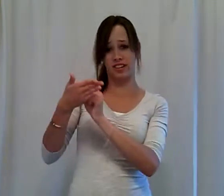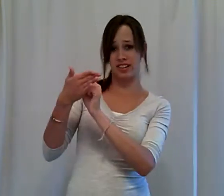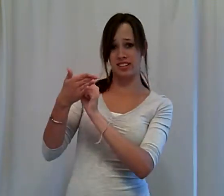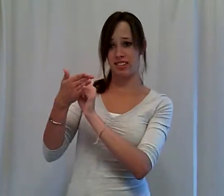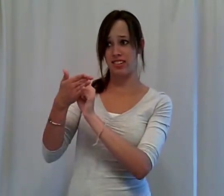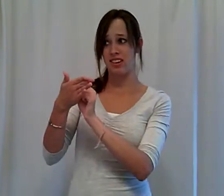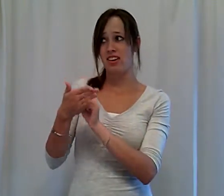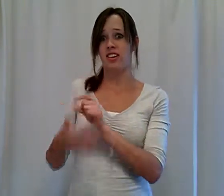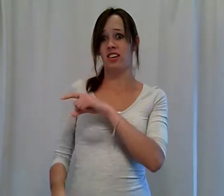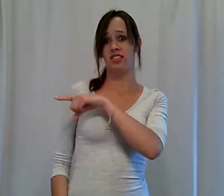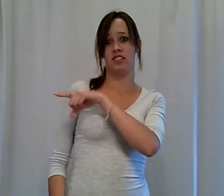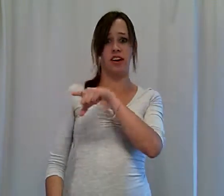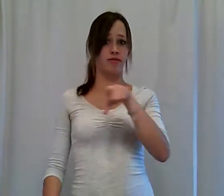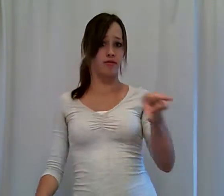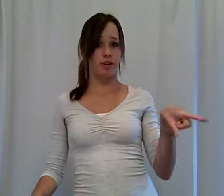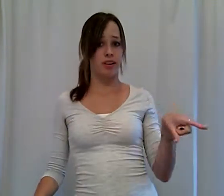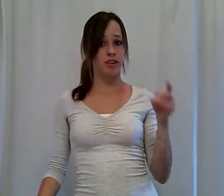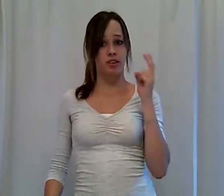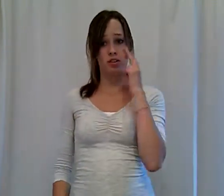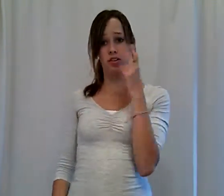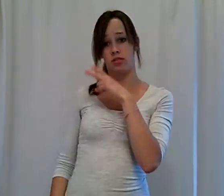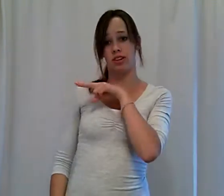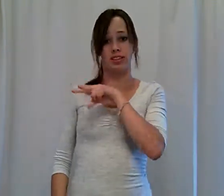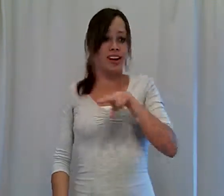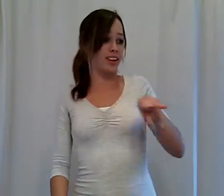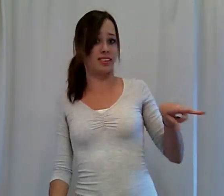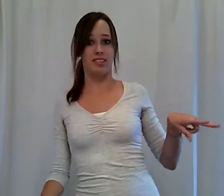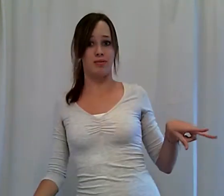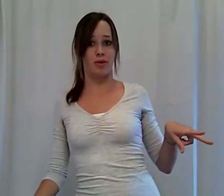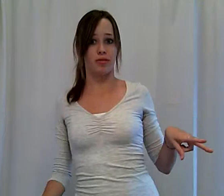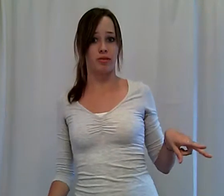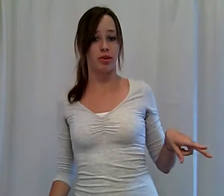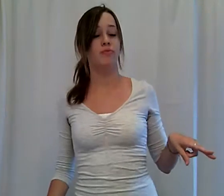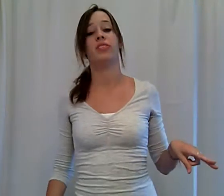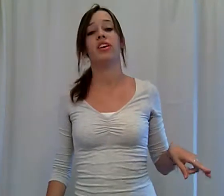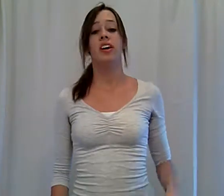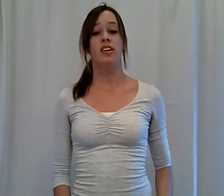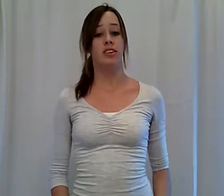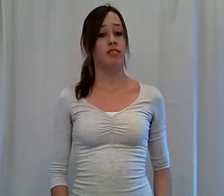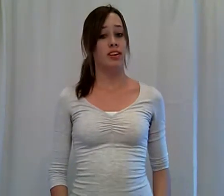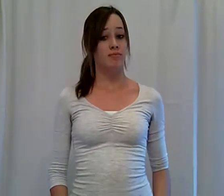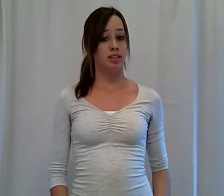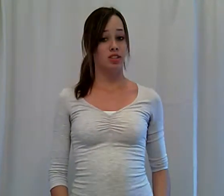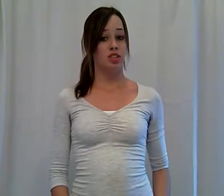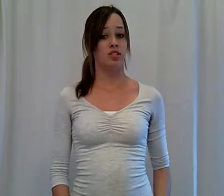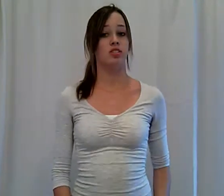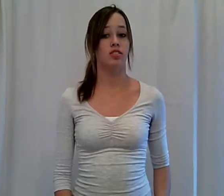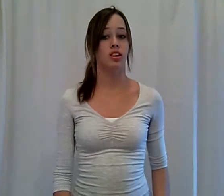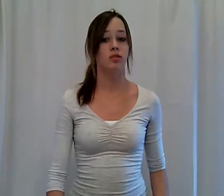critics because they're everywhere. You can also go like that. I see them everywhere. They don't like my jeans. So